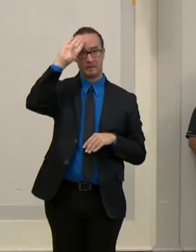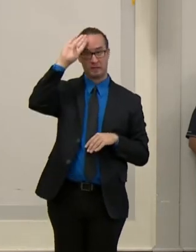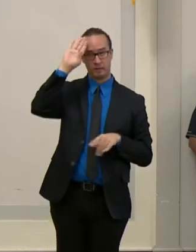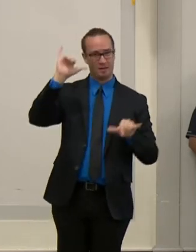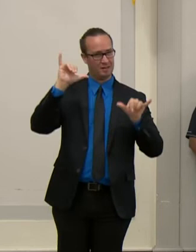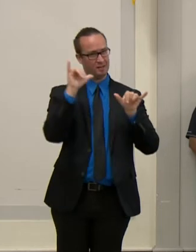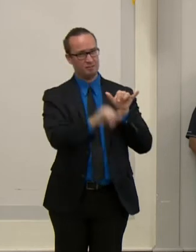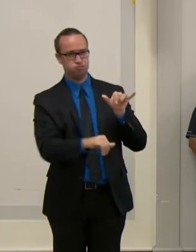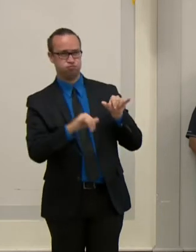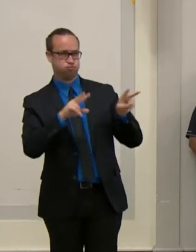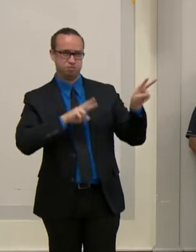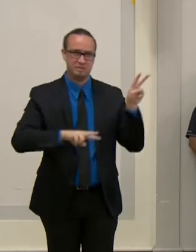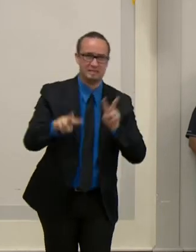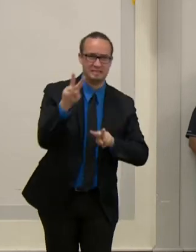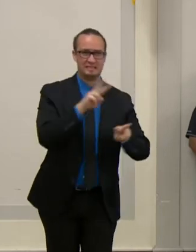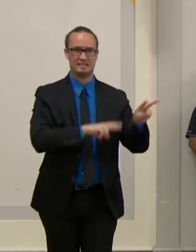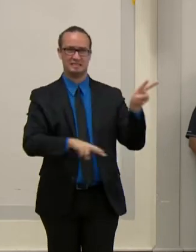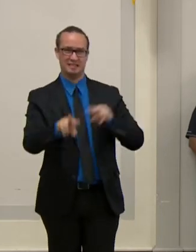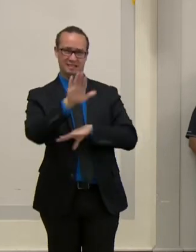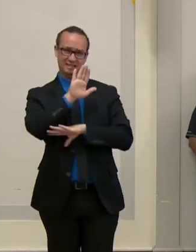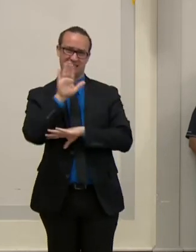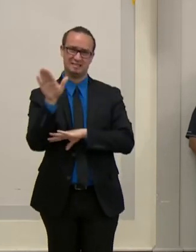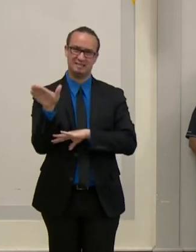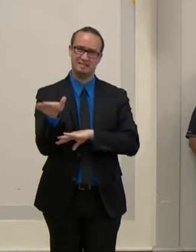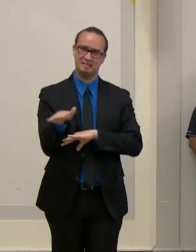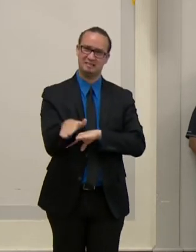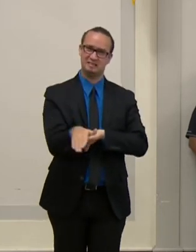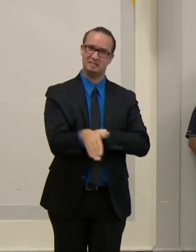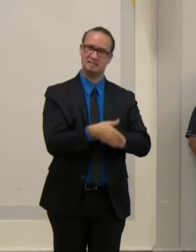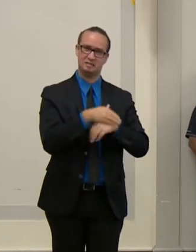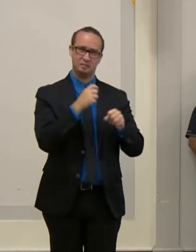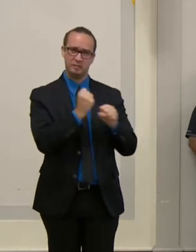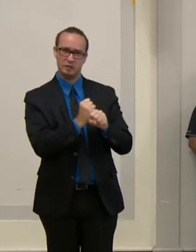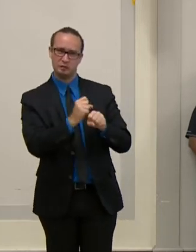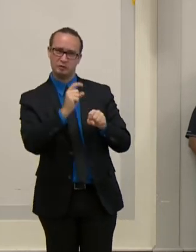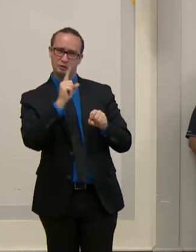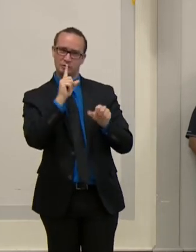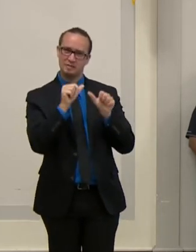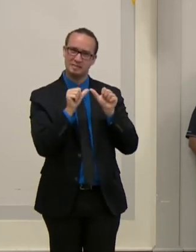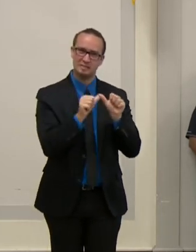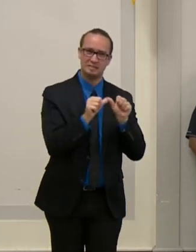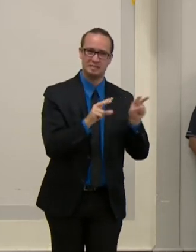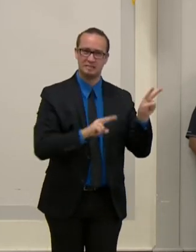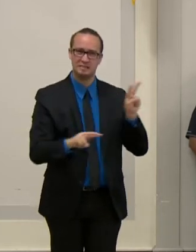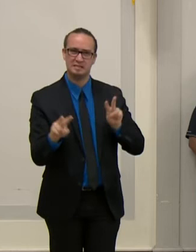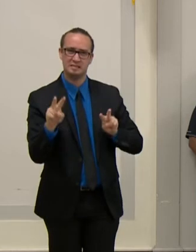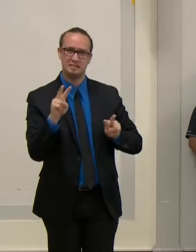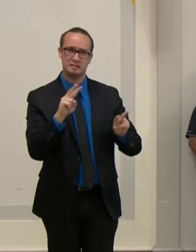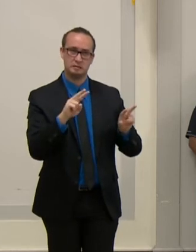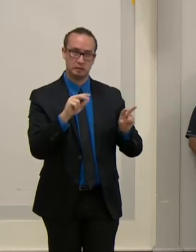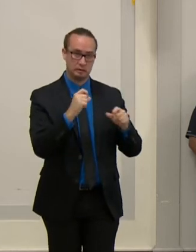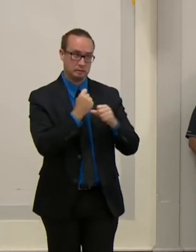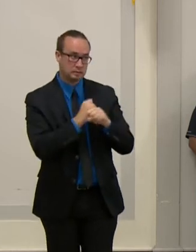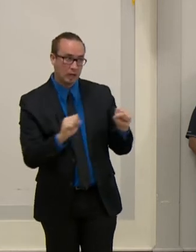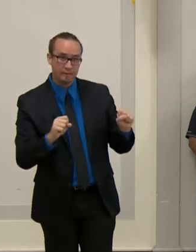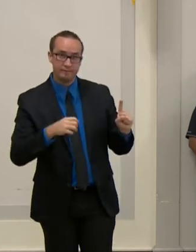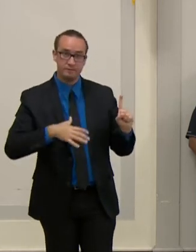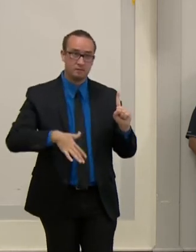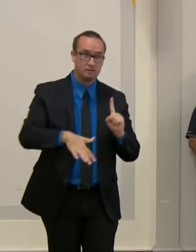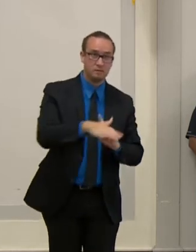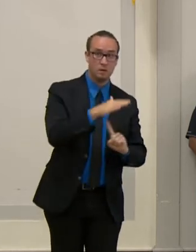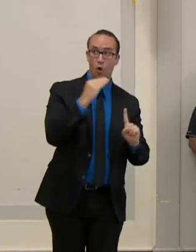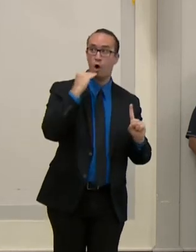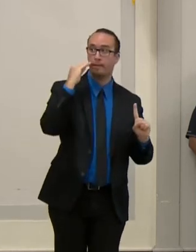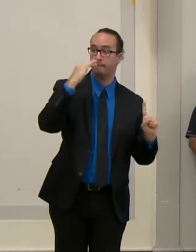with the investigation, as well as helping those displaced safely be able to evaluate the conditions of their home. The